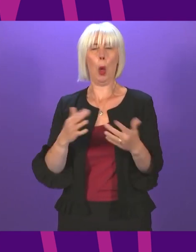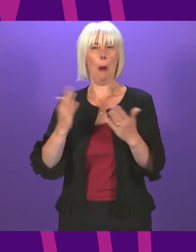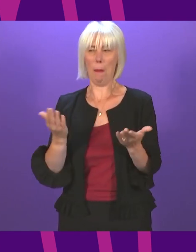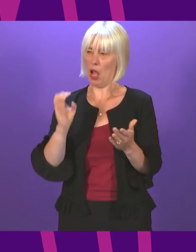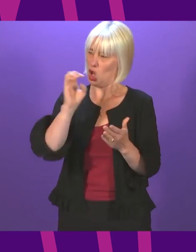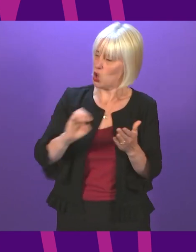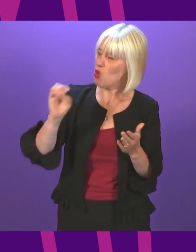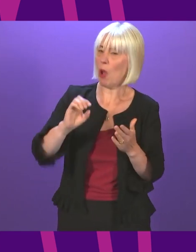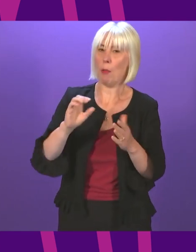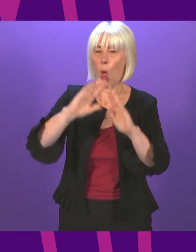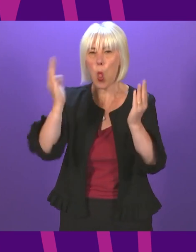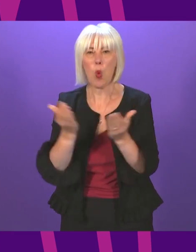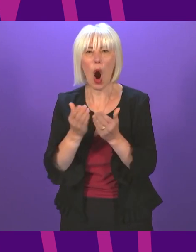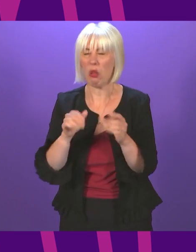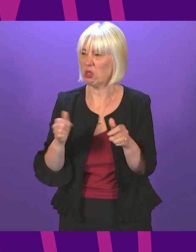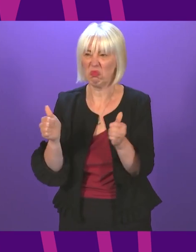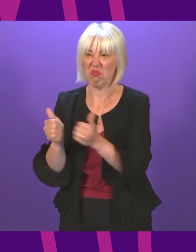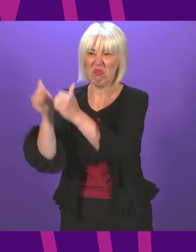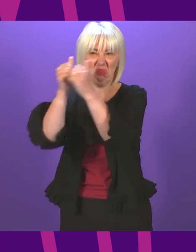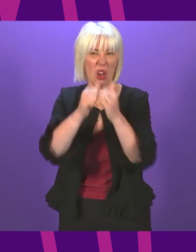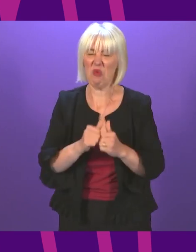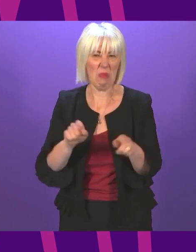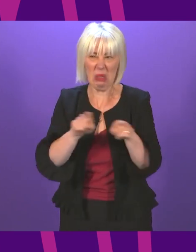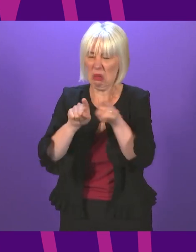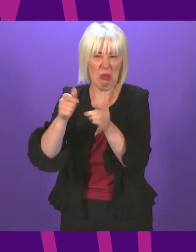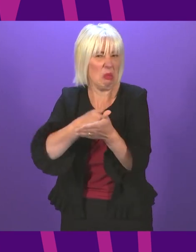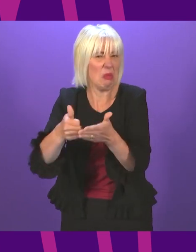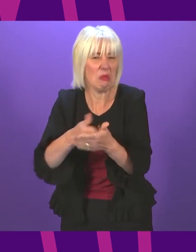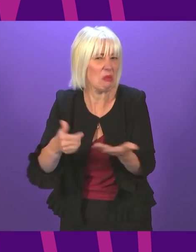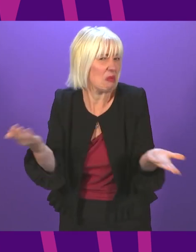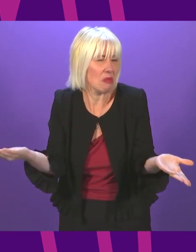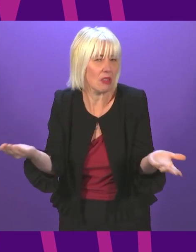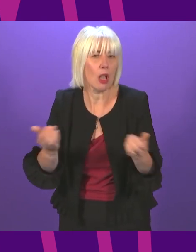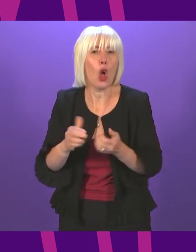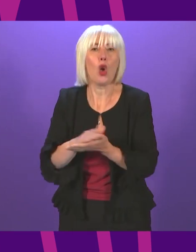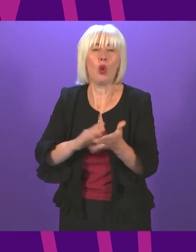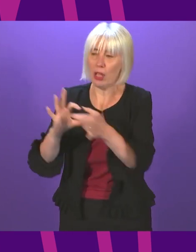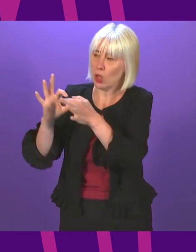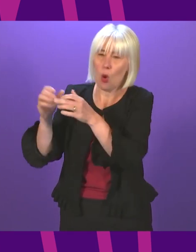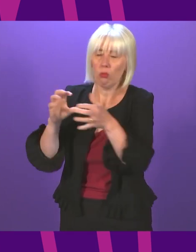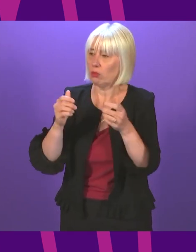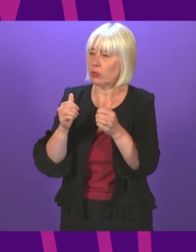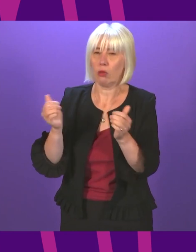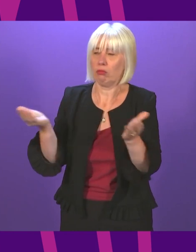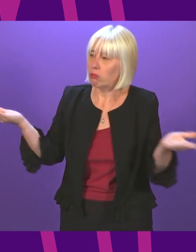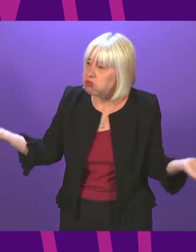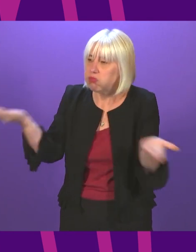the world, arrangements like this are commonplace and they are based firmly on the idea that cooperation rather than confrontation will